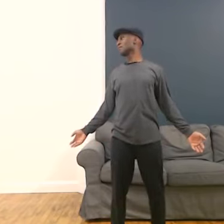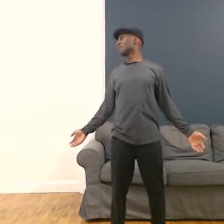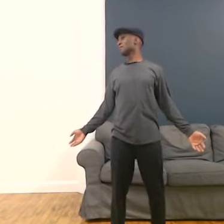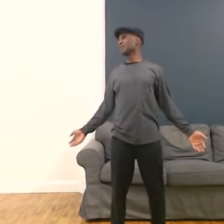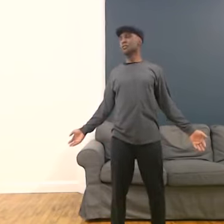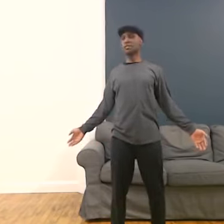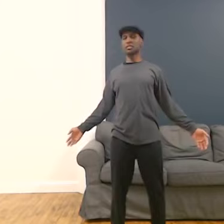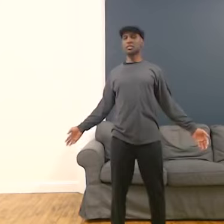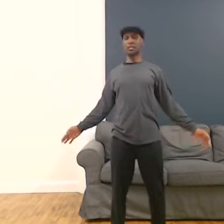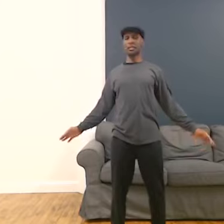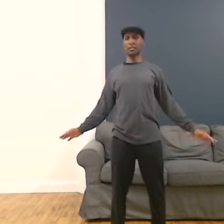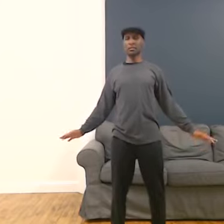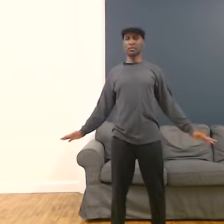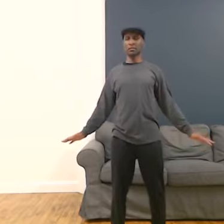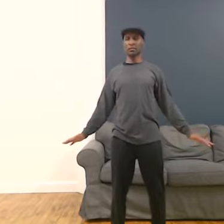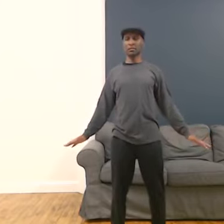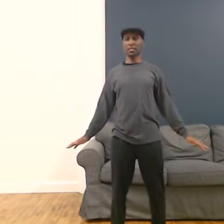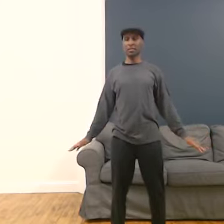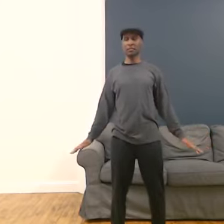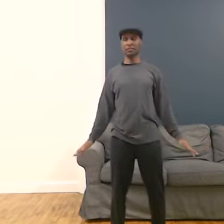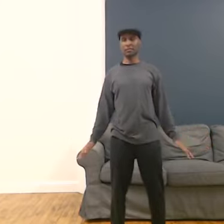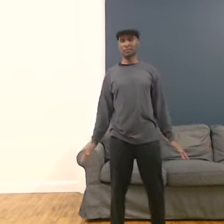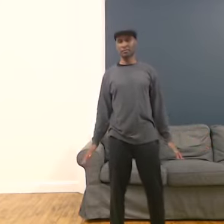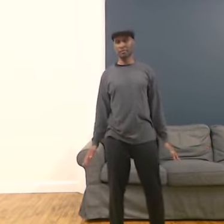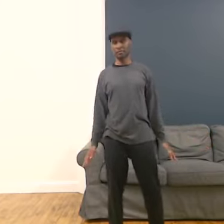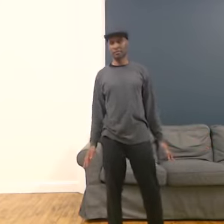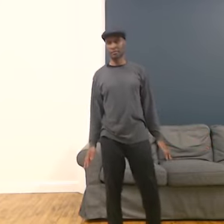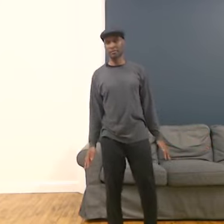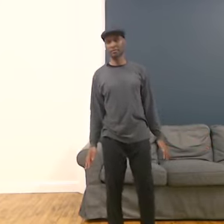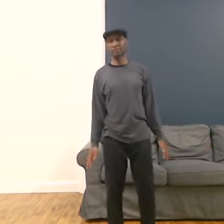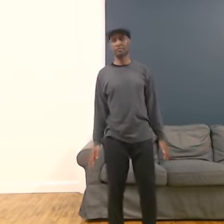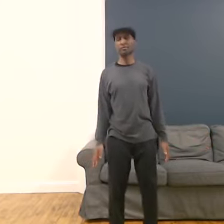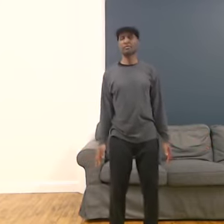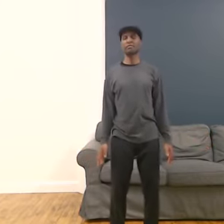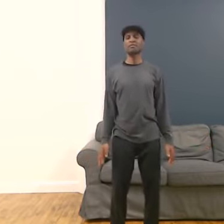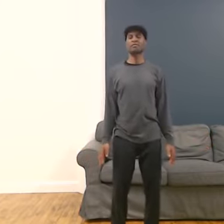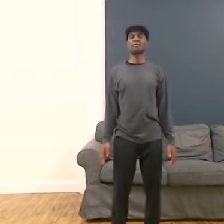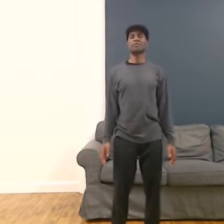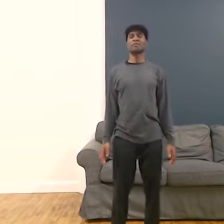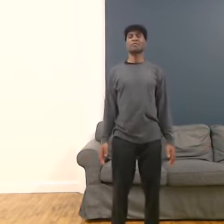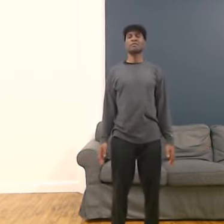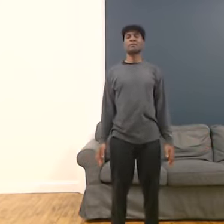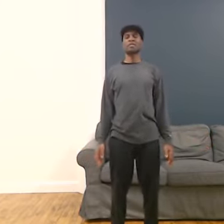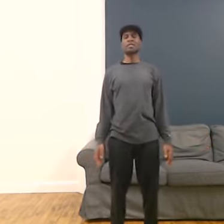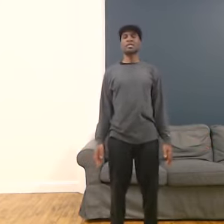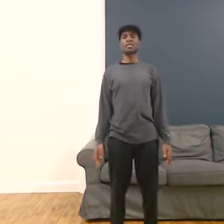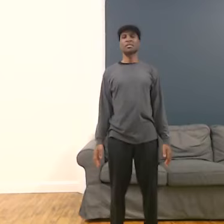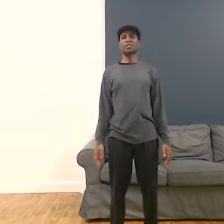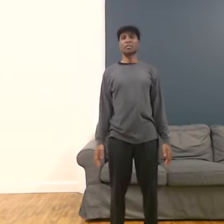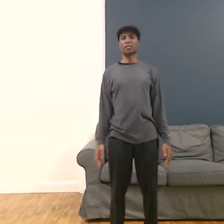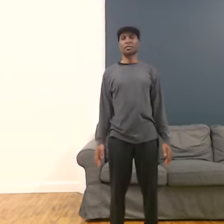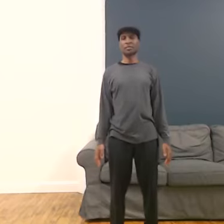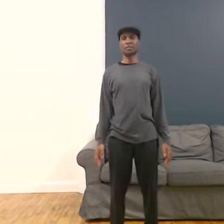And whilst it's still on the next foot there, and just another thing.